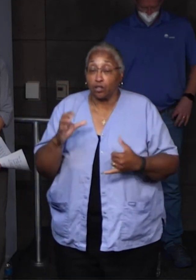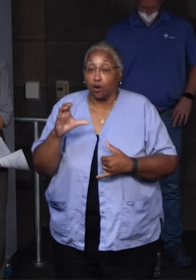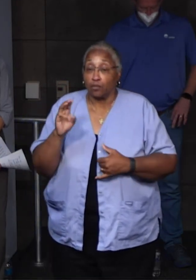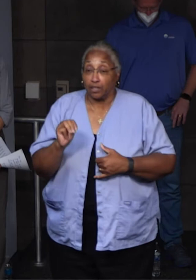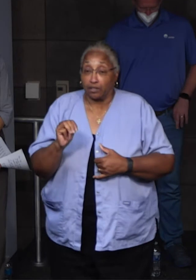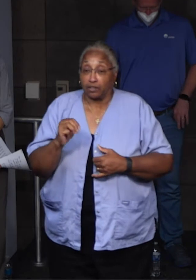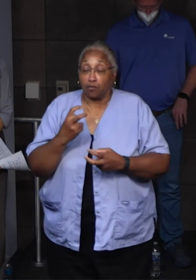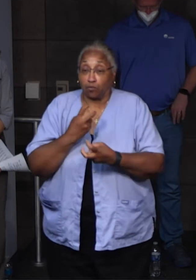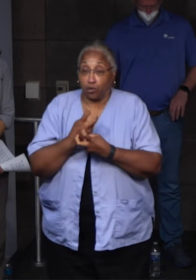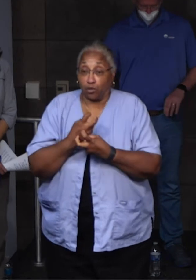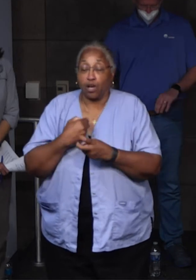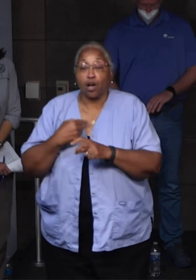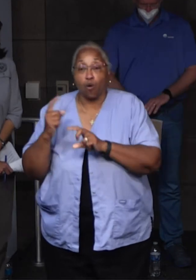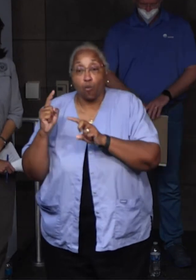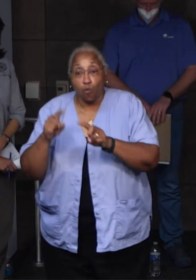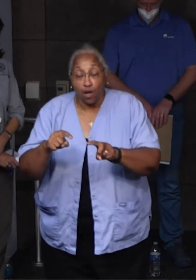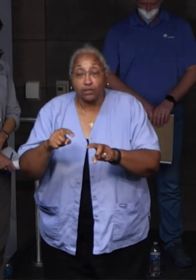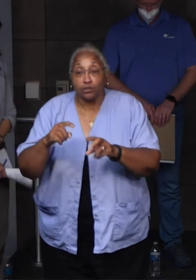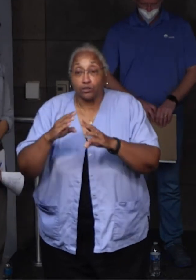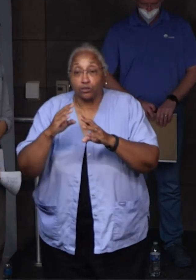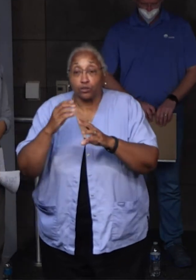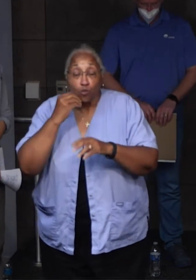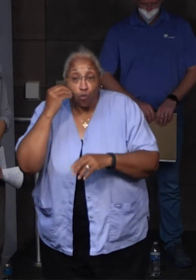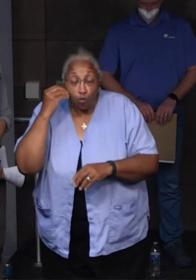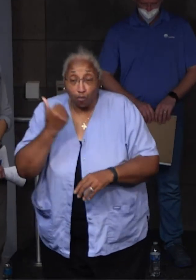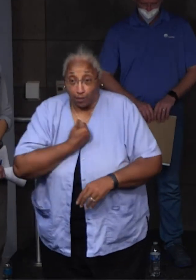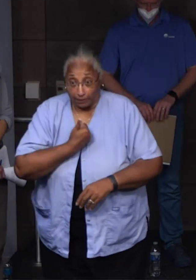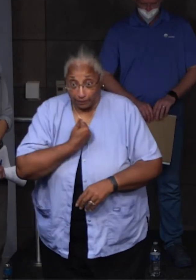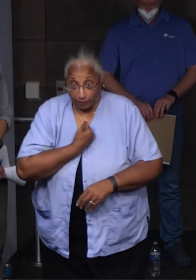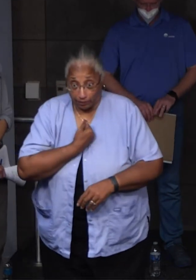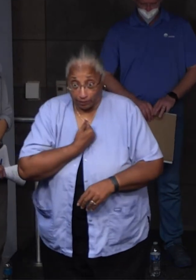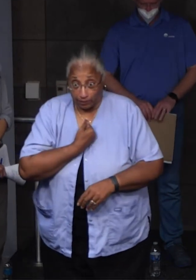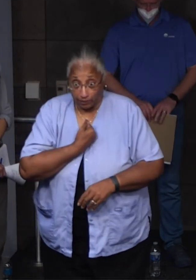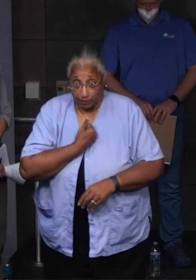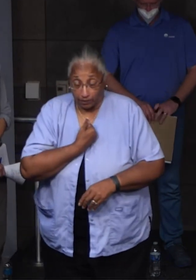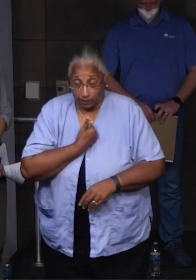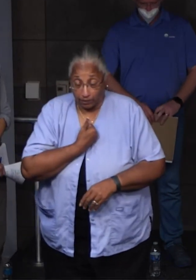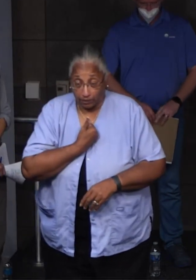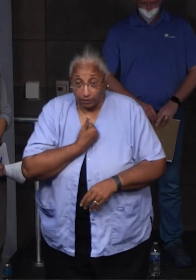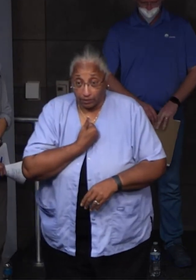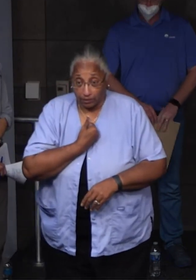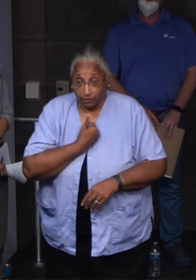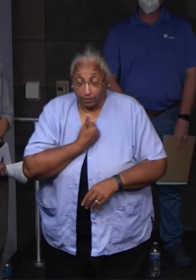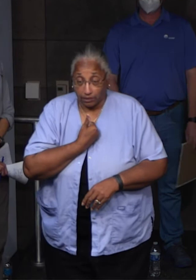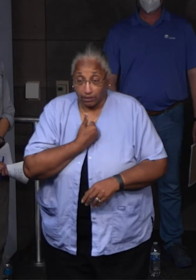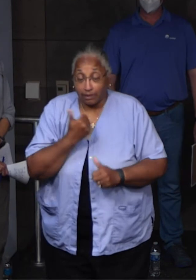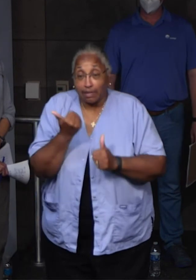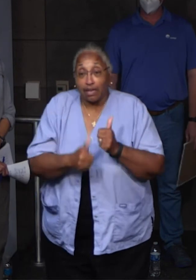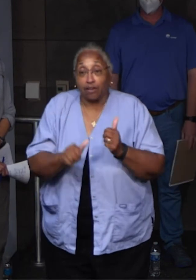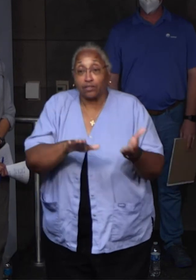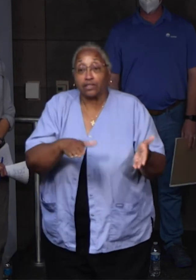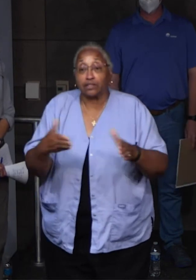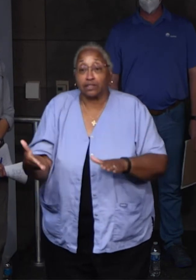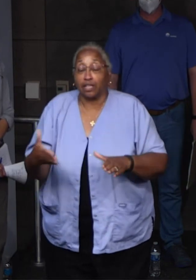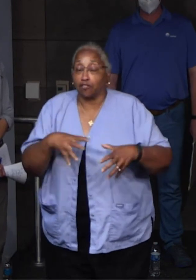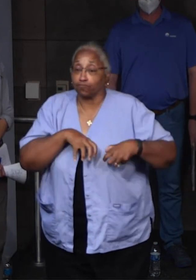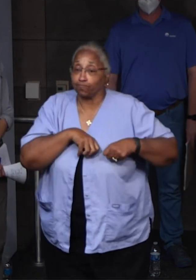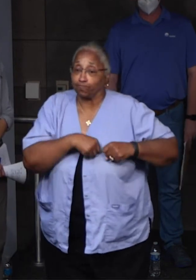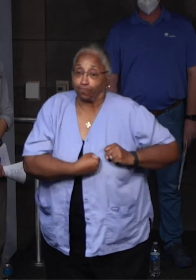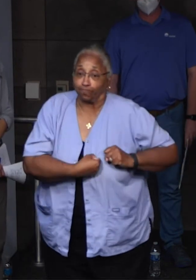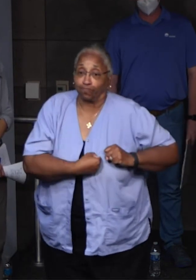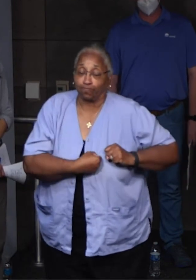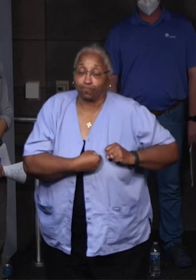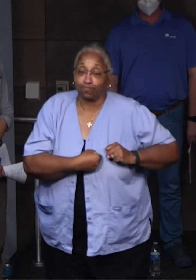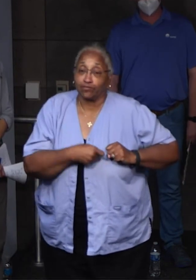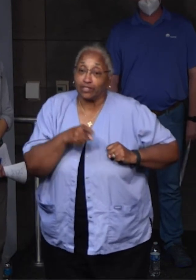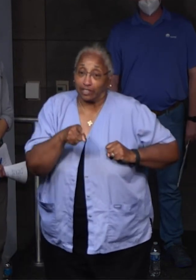poisoning, I went to the scene myself. And it's, you know, every death is heartbreaking. This one was especially so.